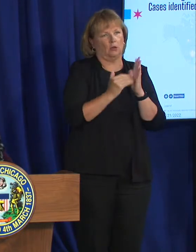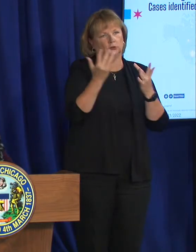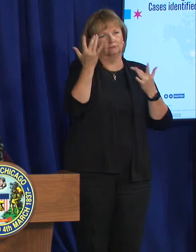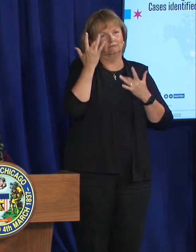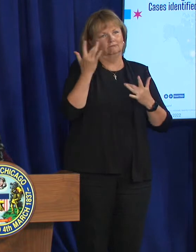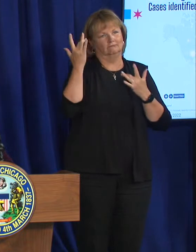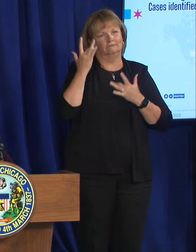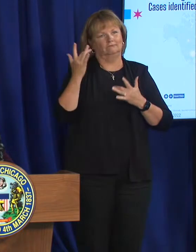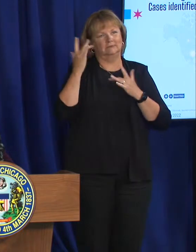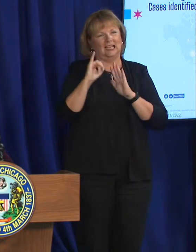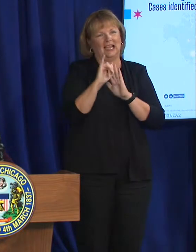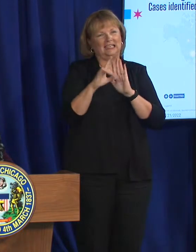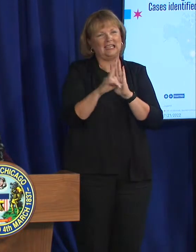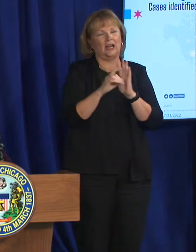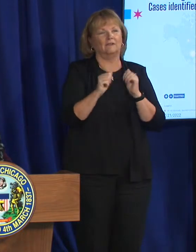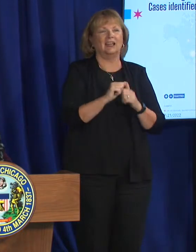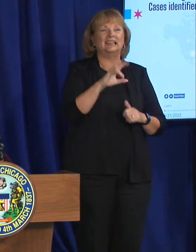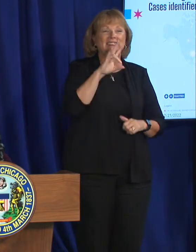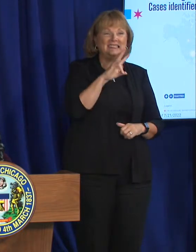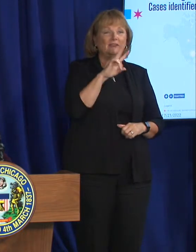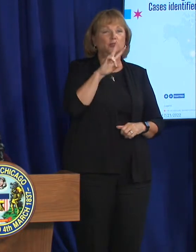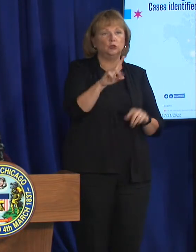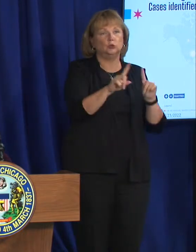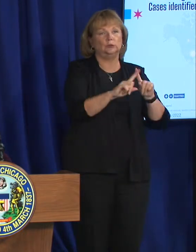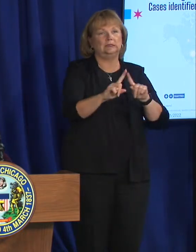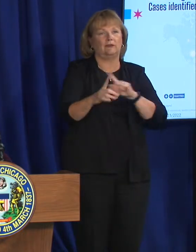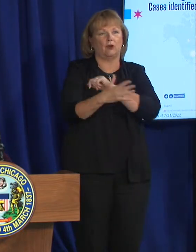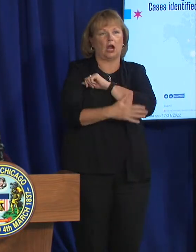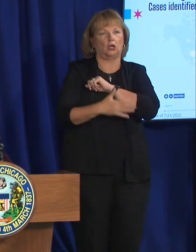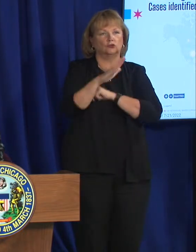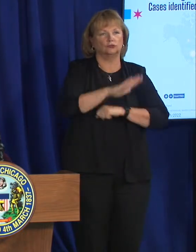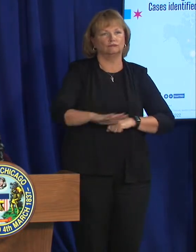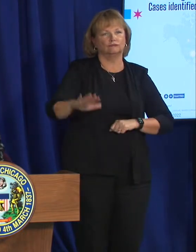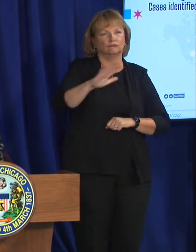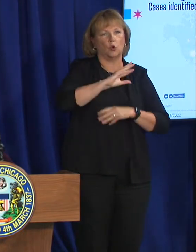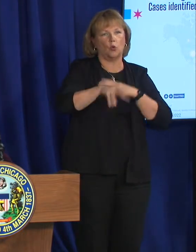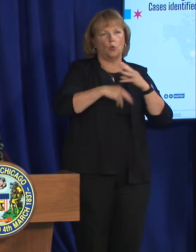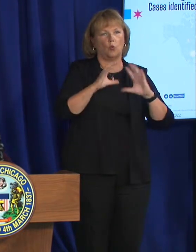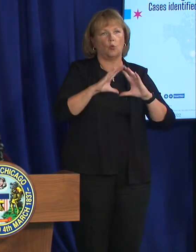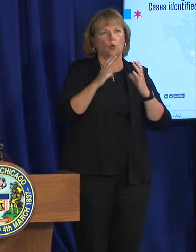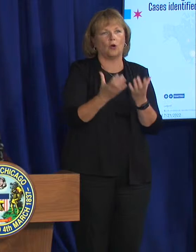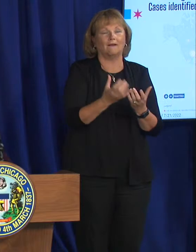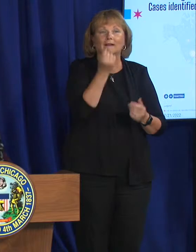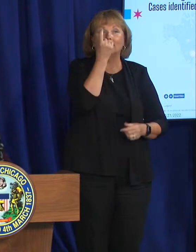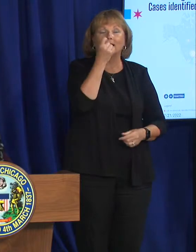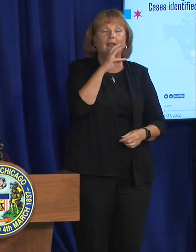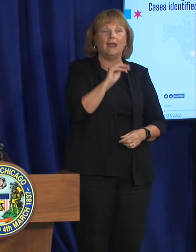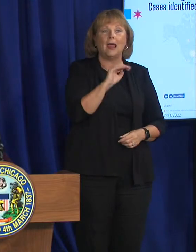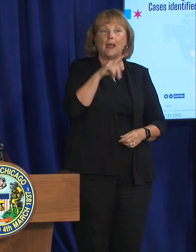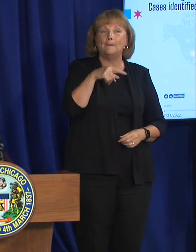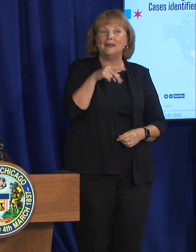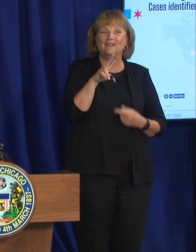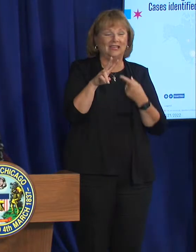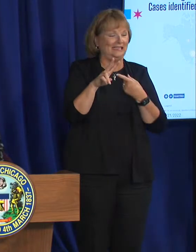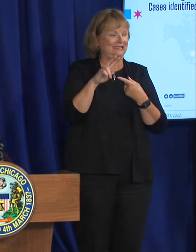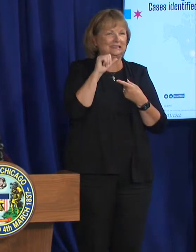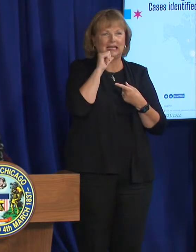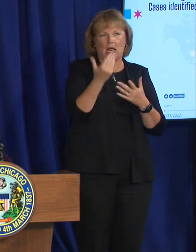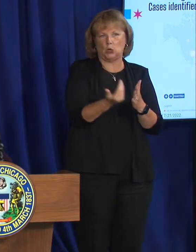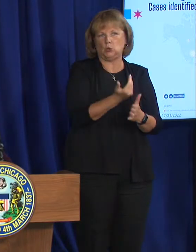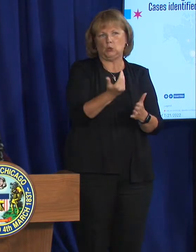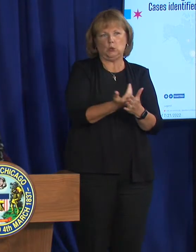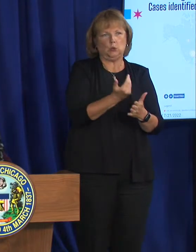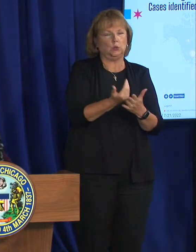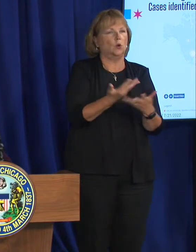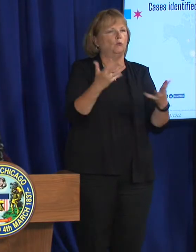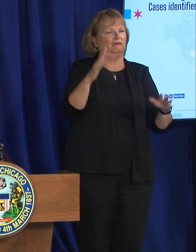identified in 72 countries around the world. I want to emphasize that MPV is not a new virus. We've